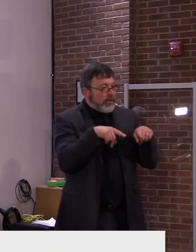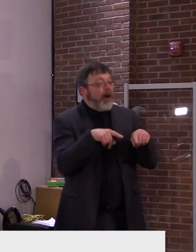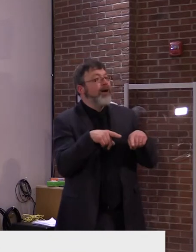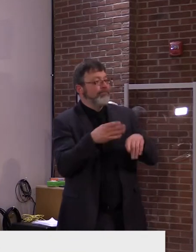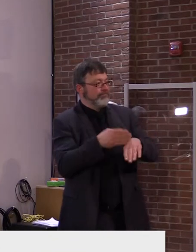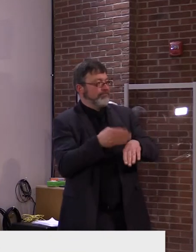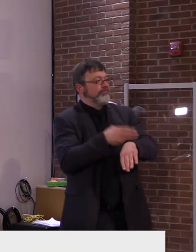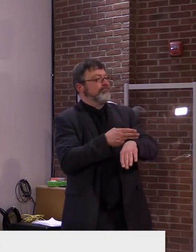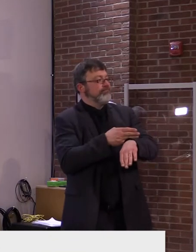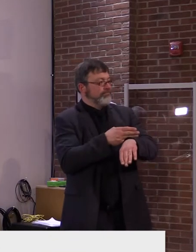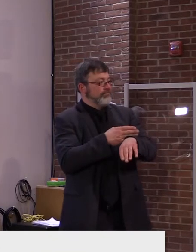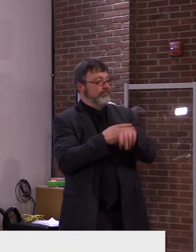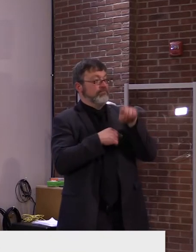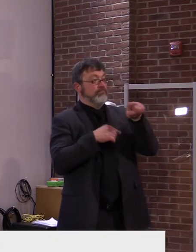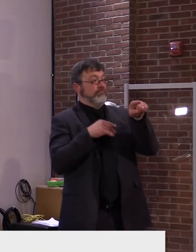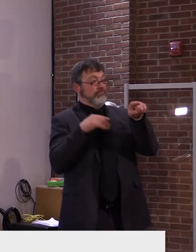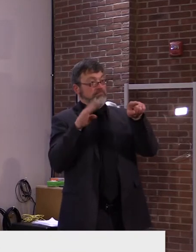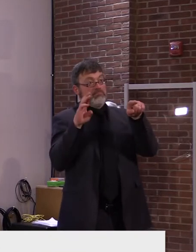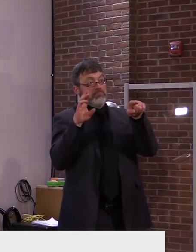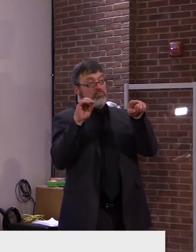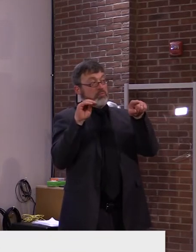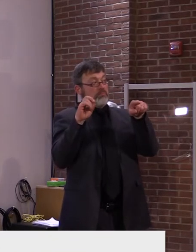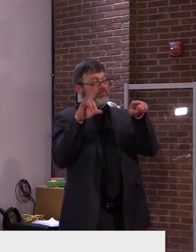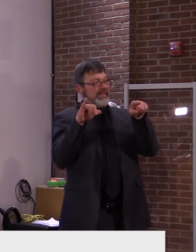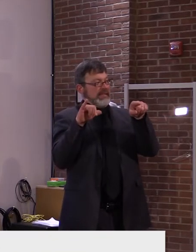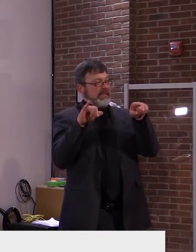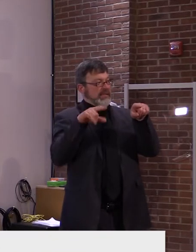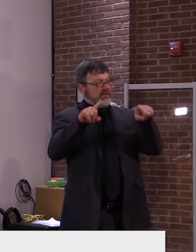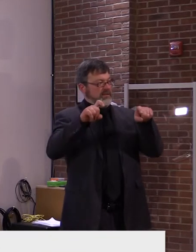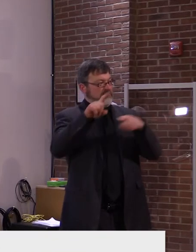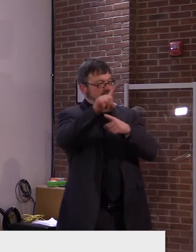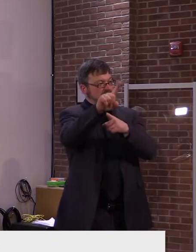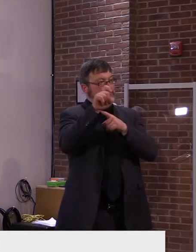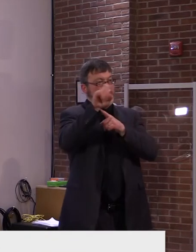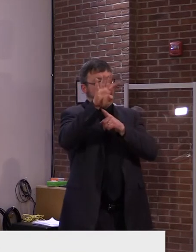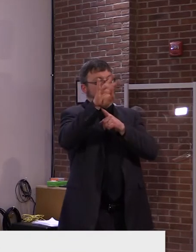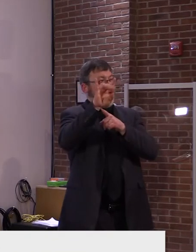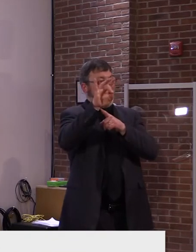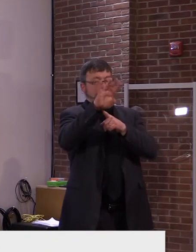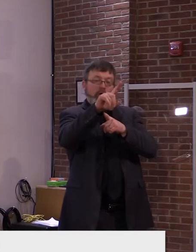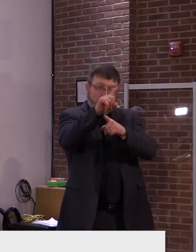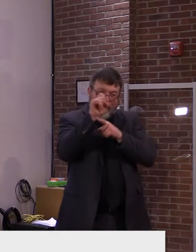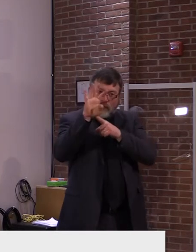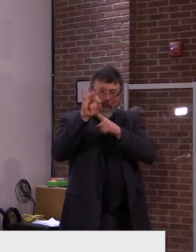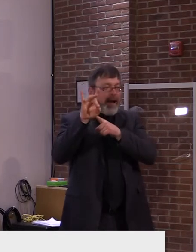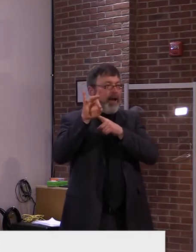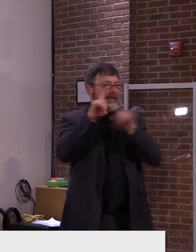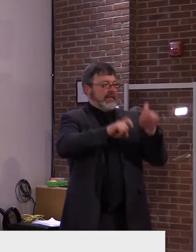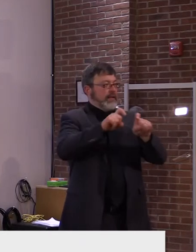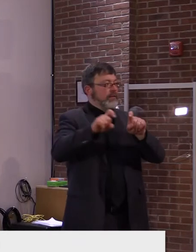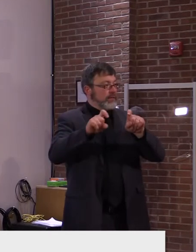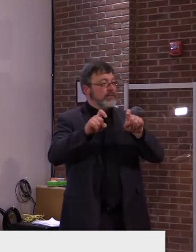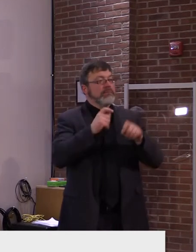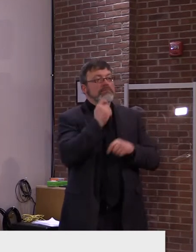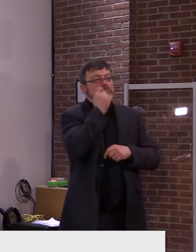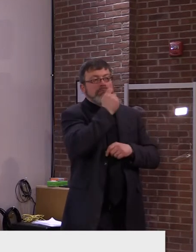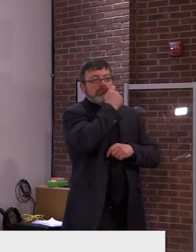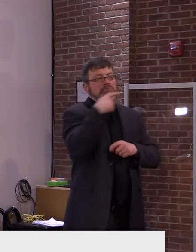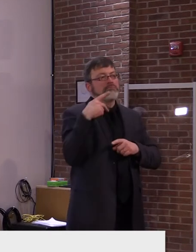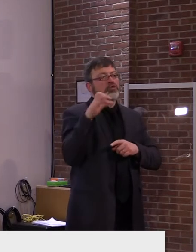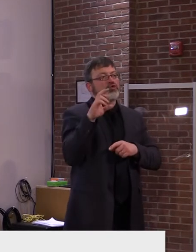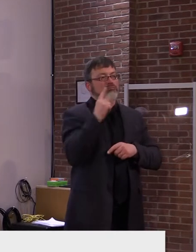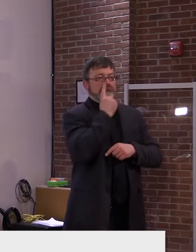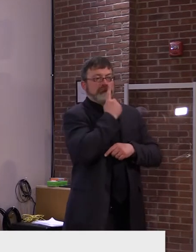Bromley, 148 people were tested through antigen testing, including a small number of staff. About